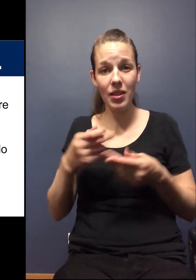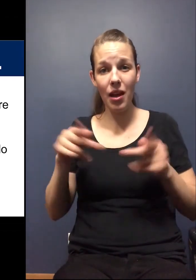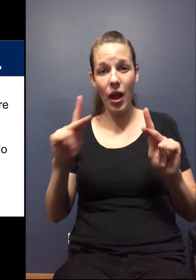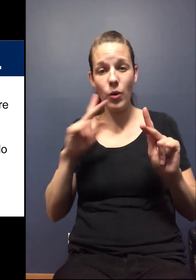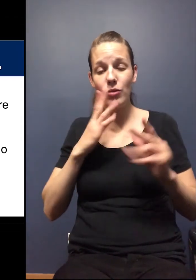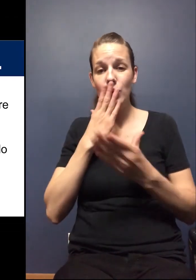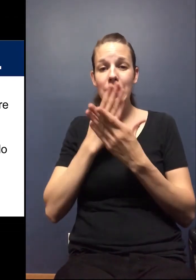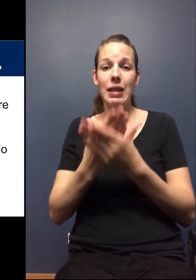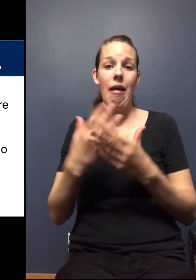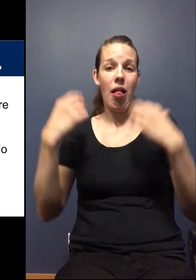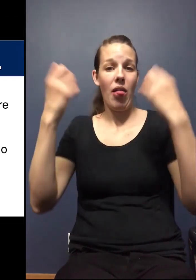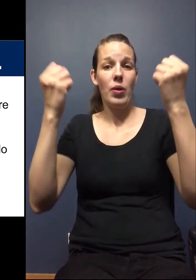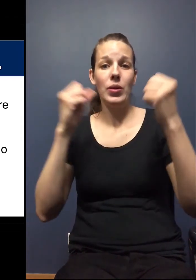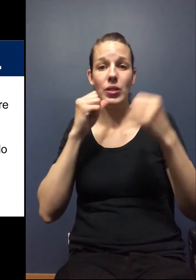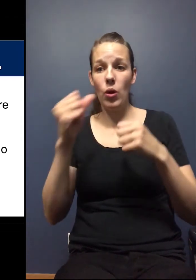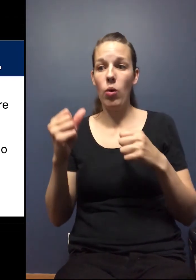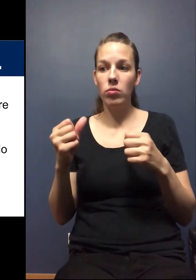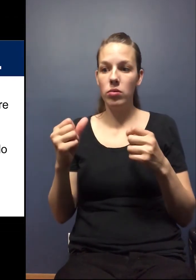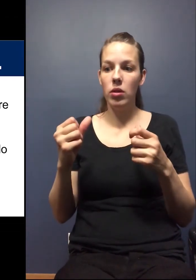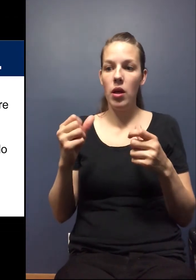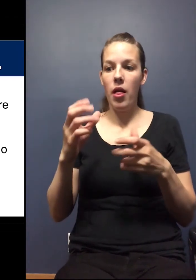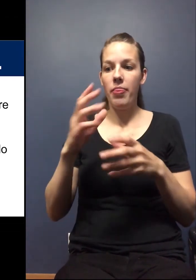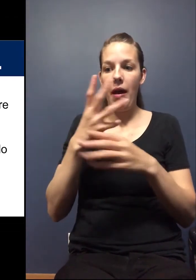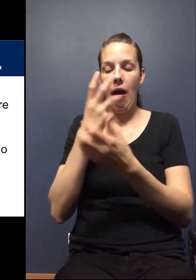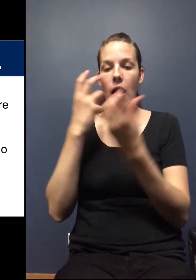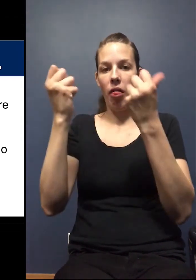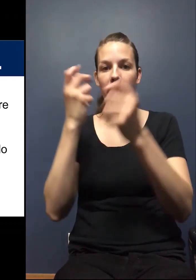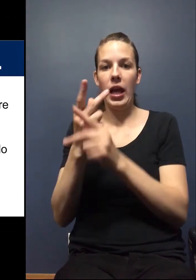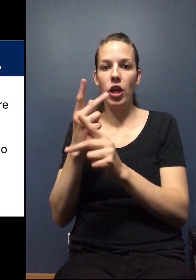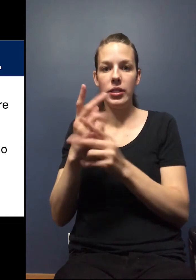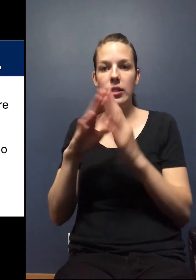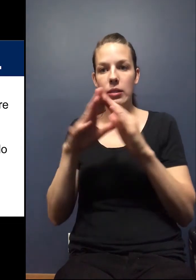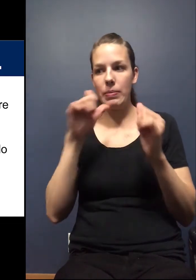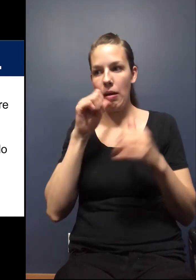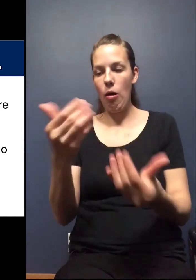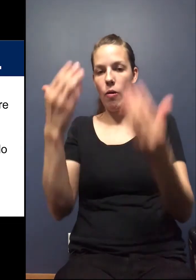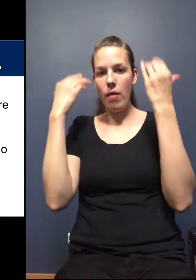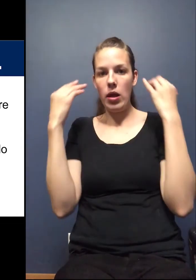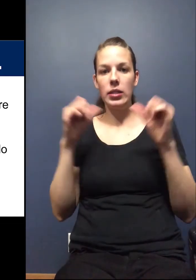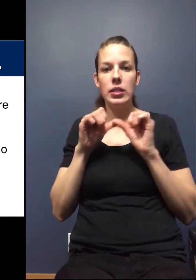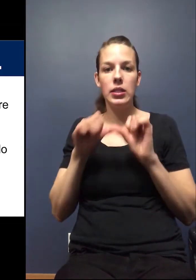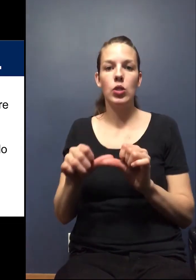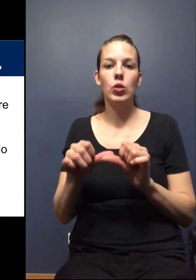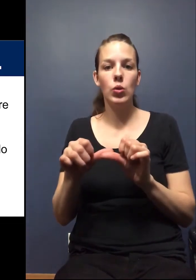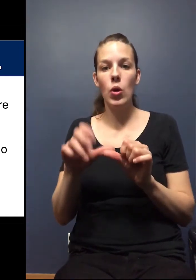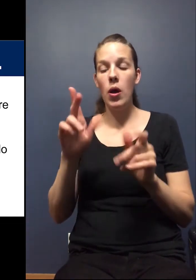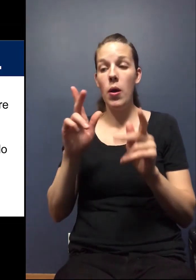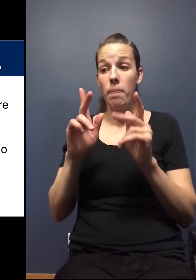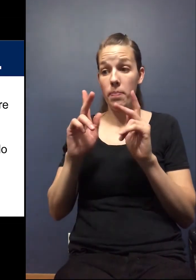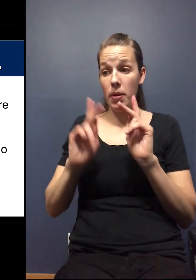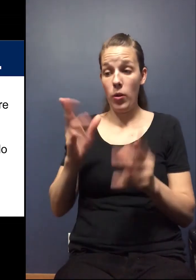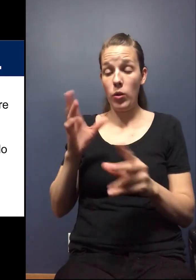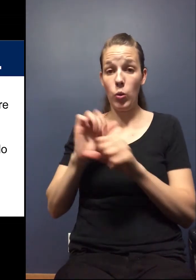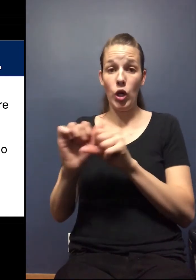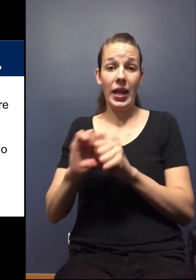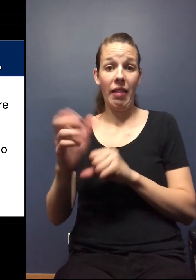to stay well so we don't overburden the healthcare system and we can continue to have workers at the work sites that we need them to be.